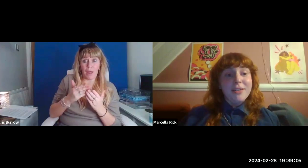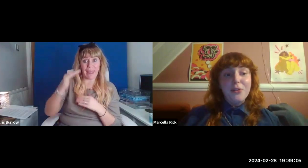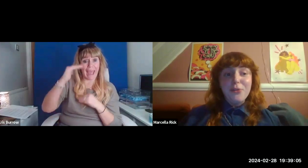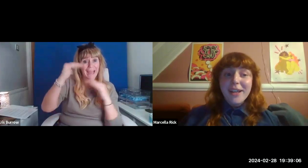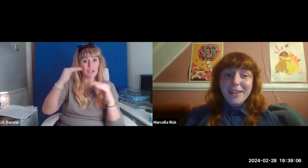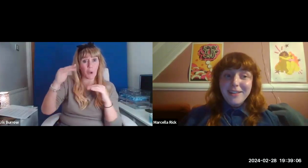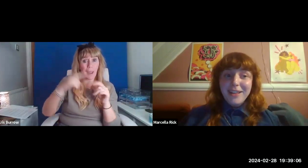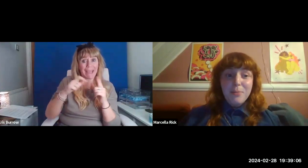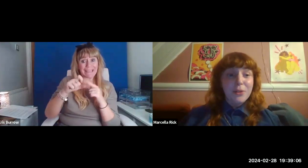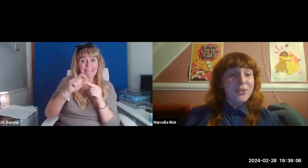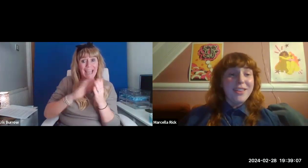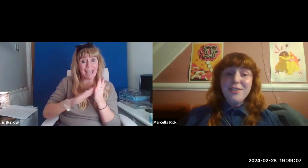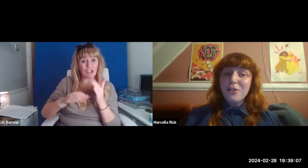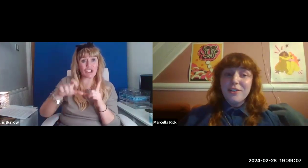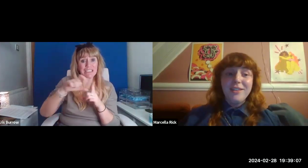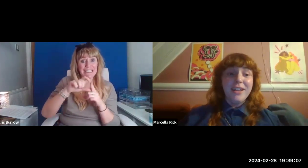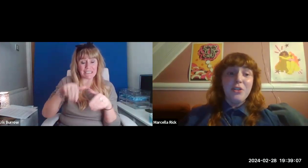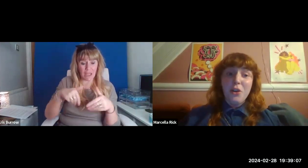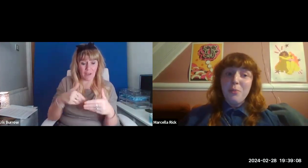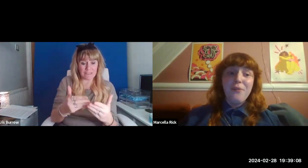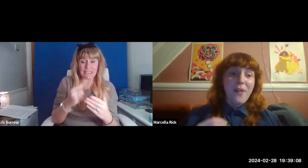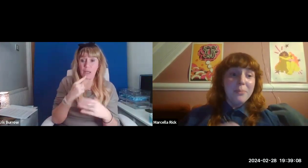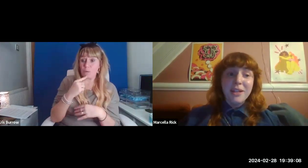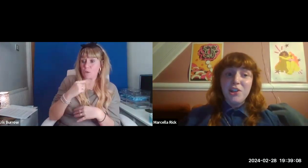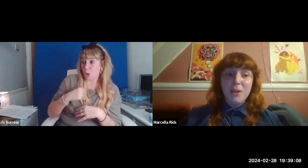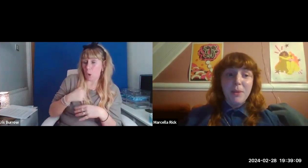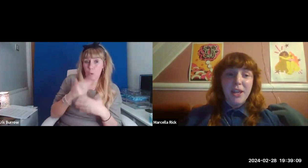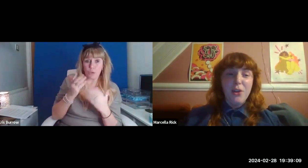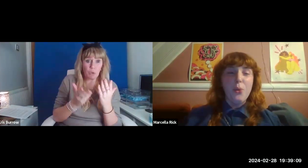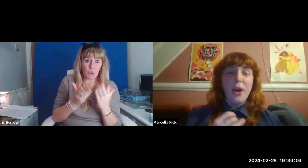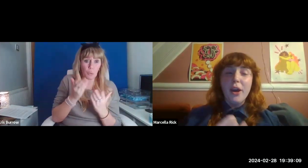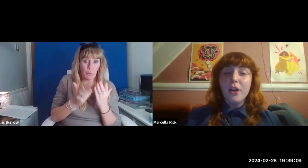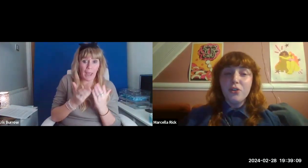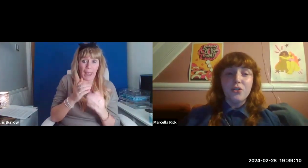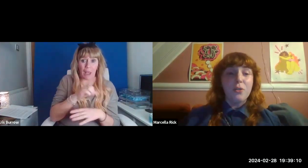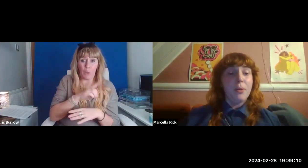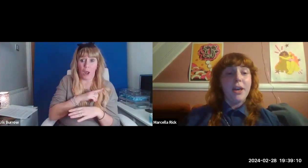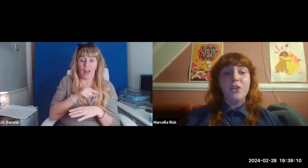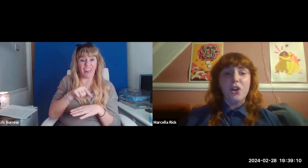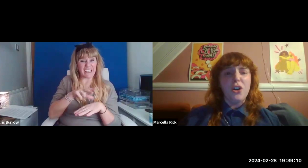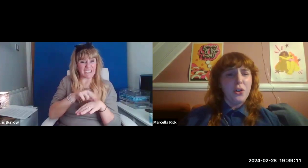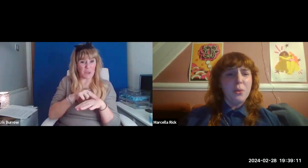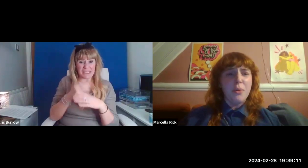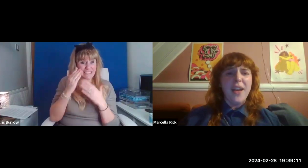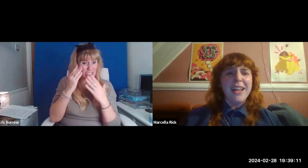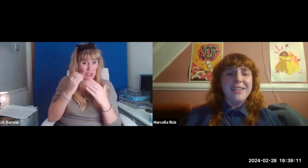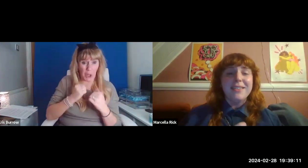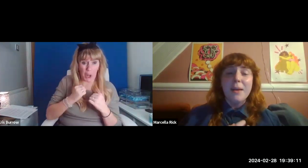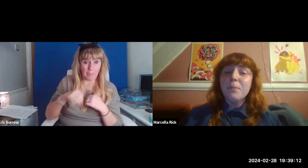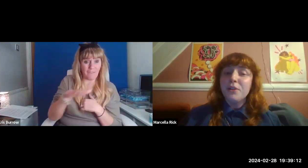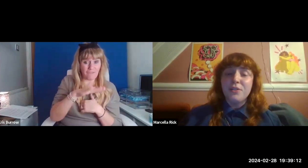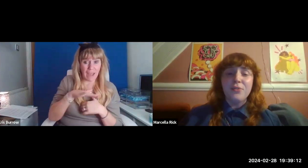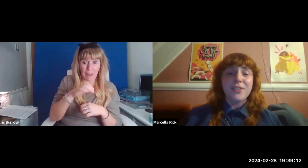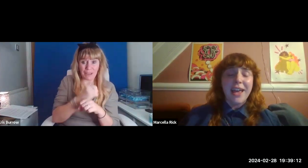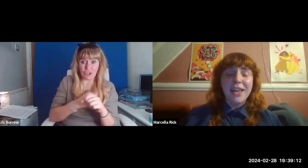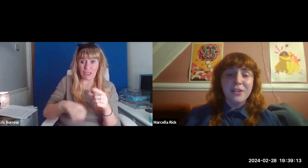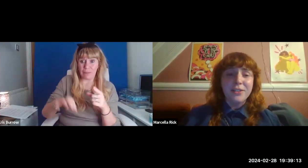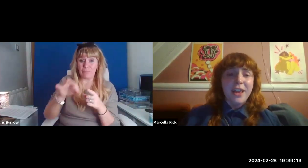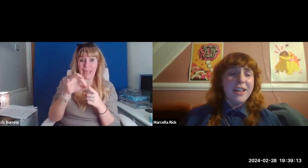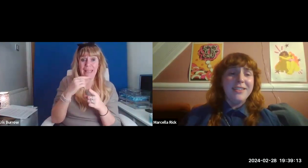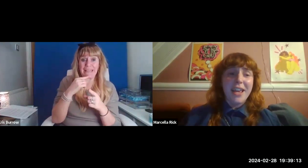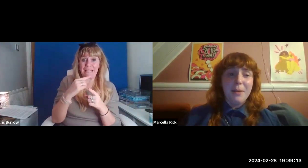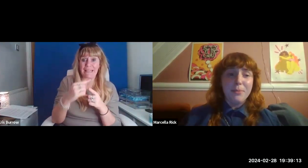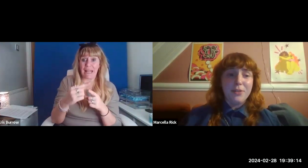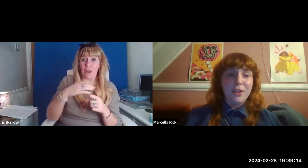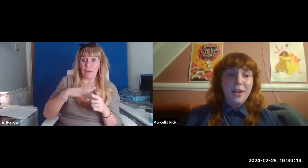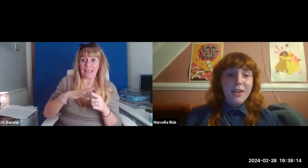to weigh myself regularly because this doctor didn't know my family GP who urged us to purge our home of any semblance of scales